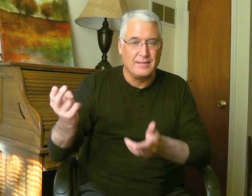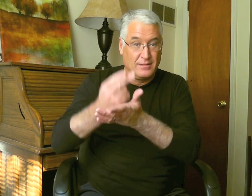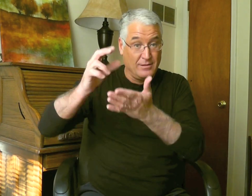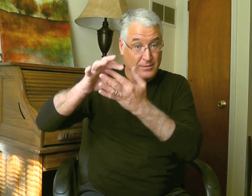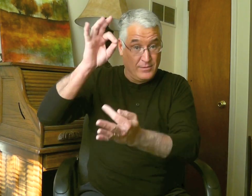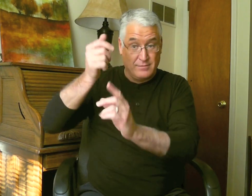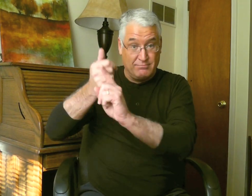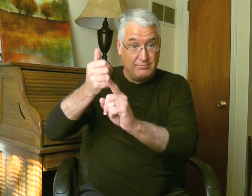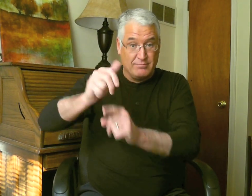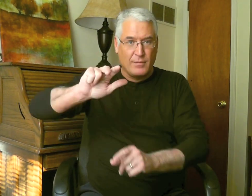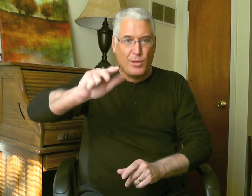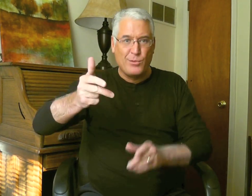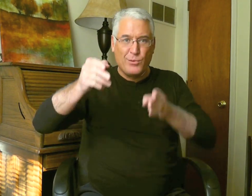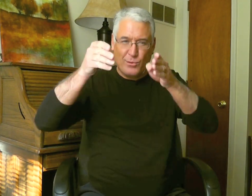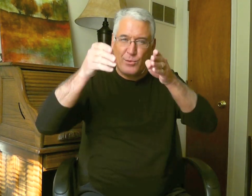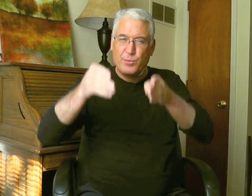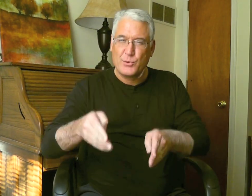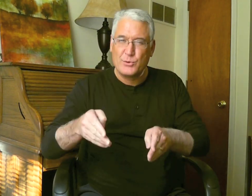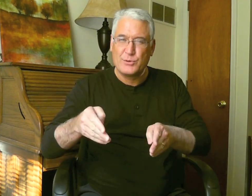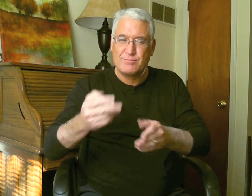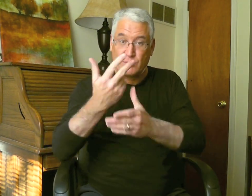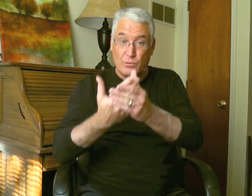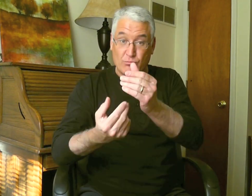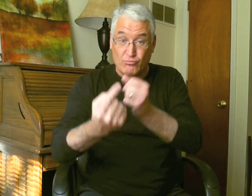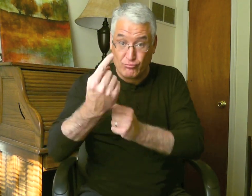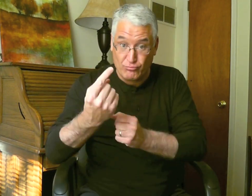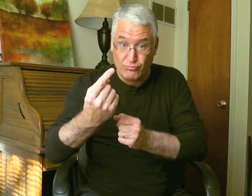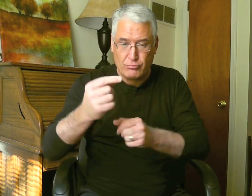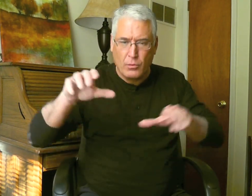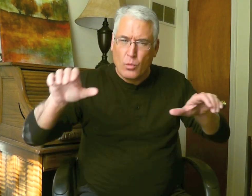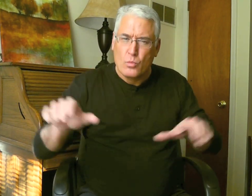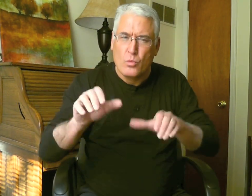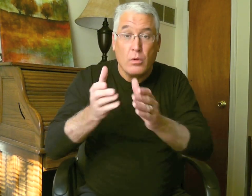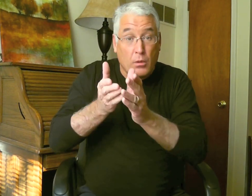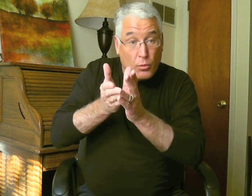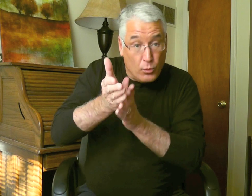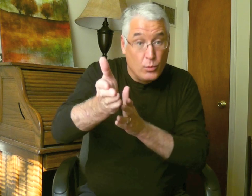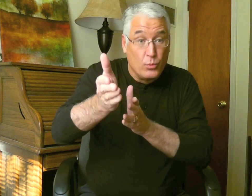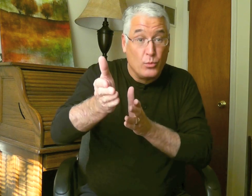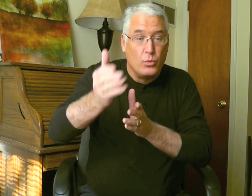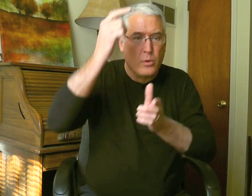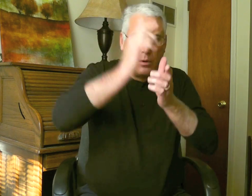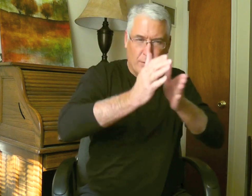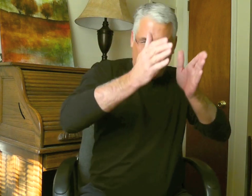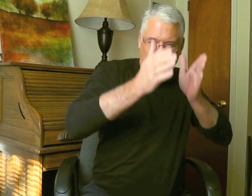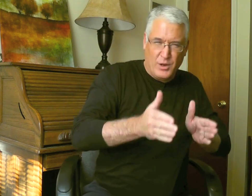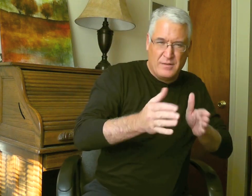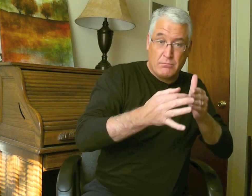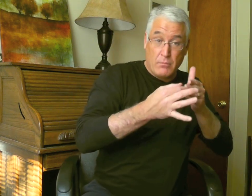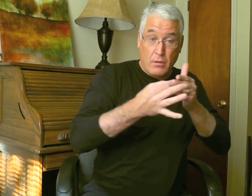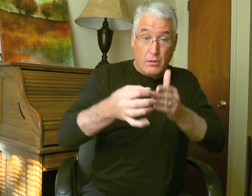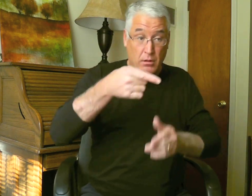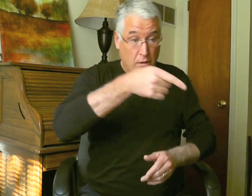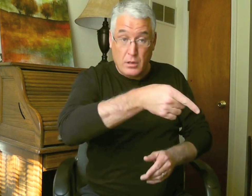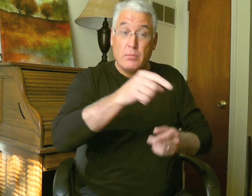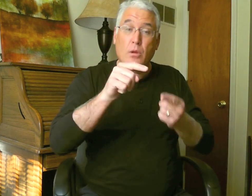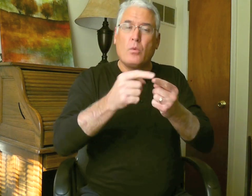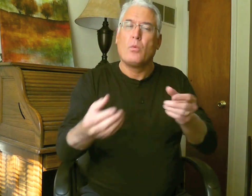The Holy Spirit is the third person of the Trinity. And he works through believers and leads